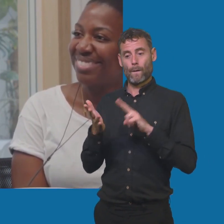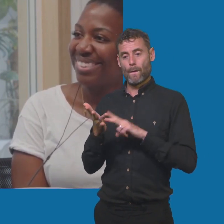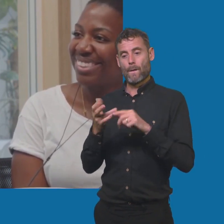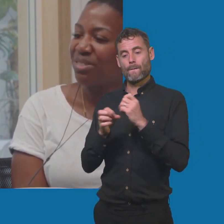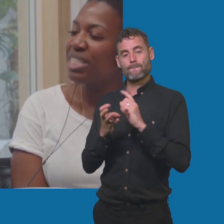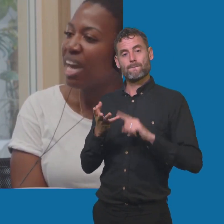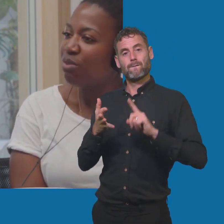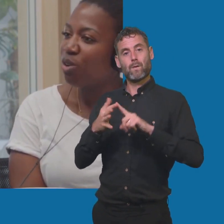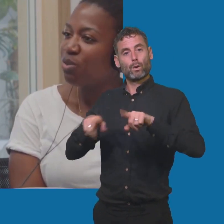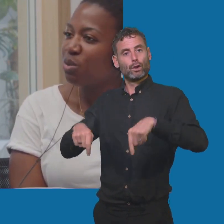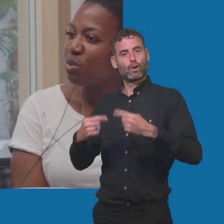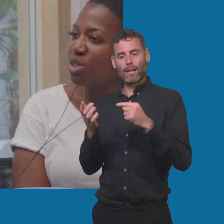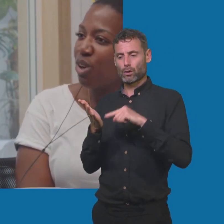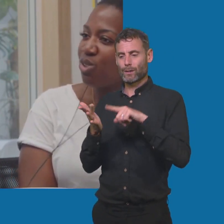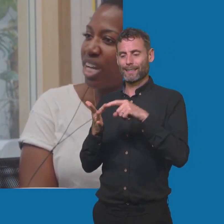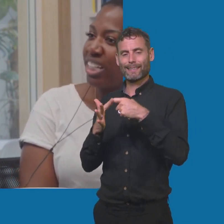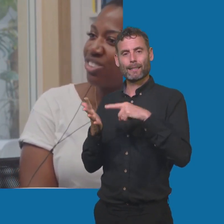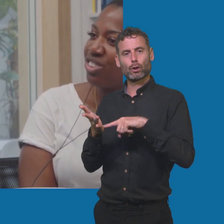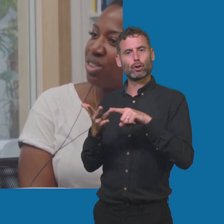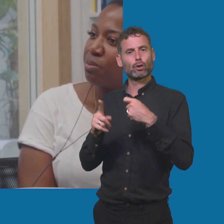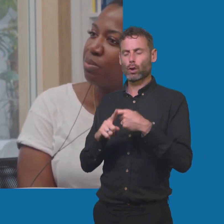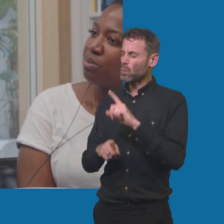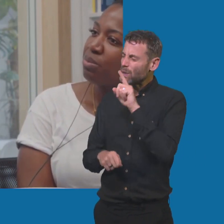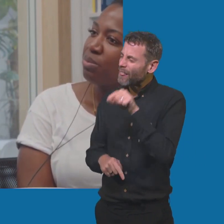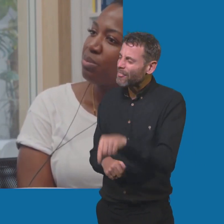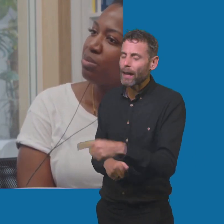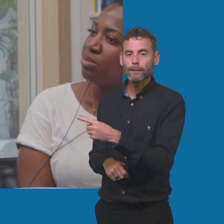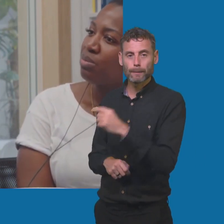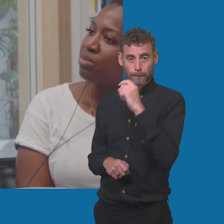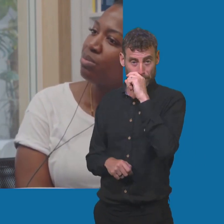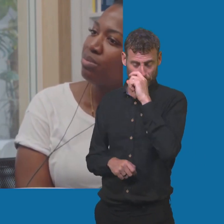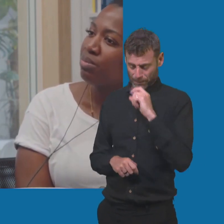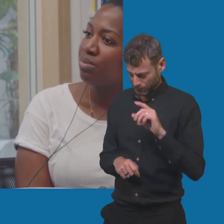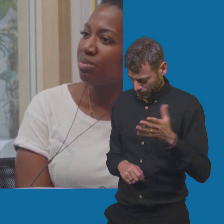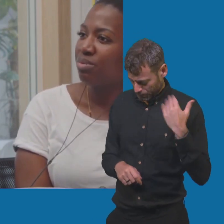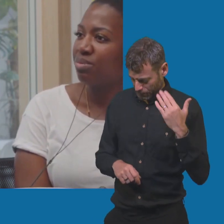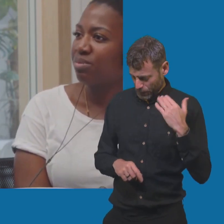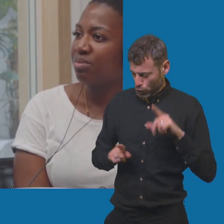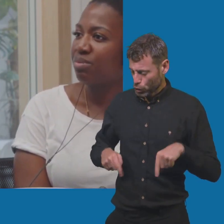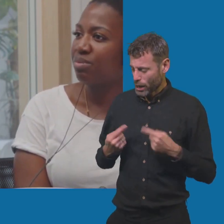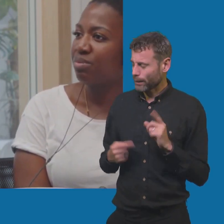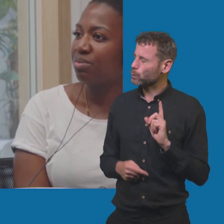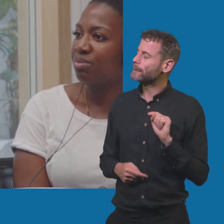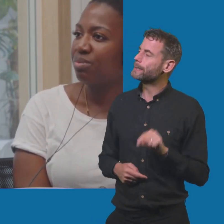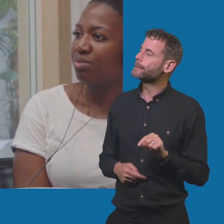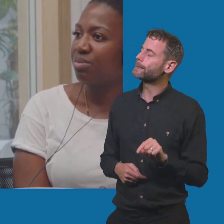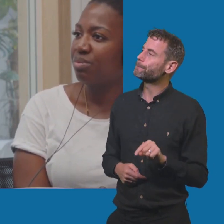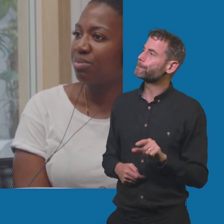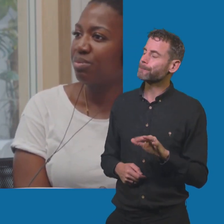and I ended up to Vogue. What's a Vogue challenge? So, it was, what was it? So, during the